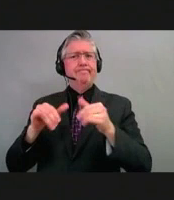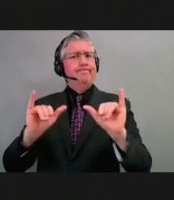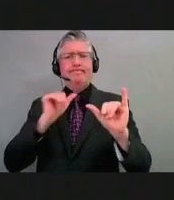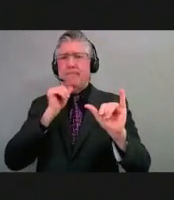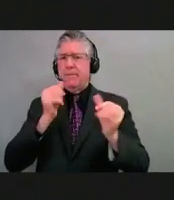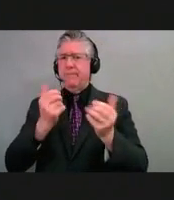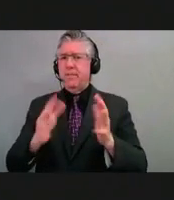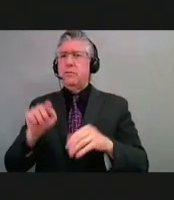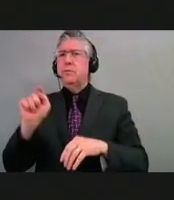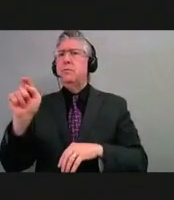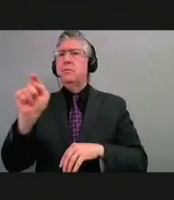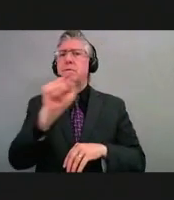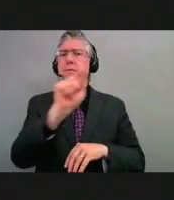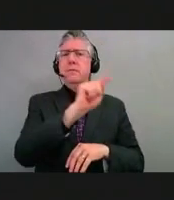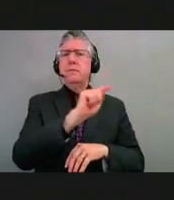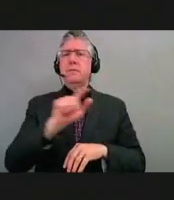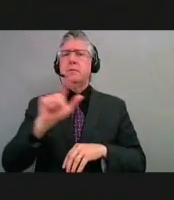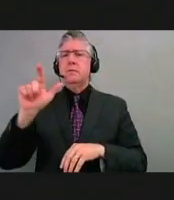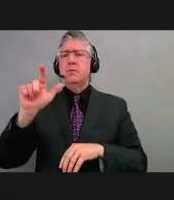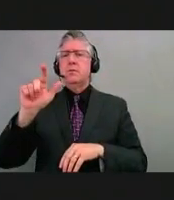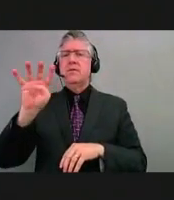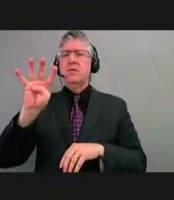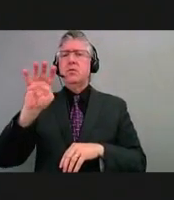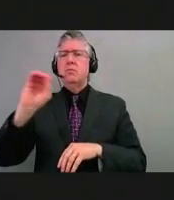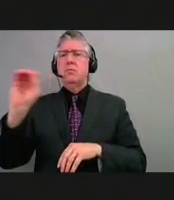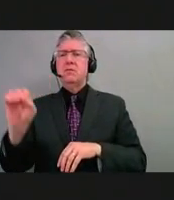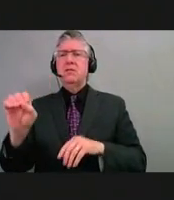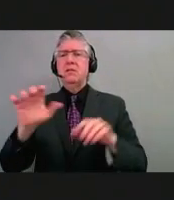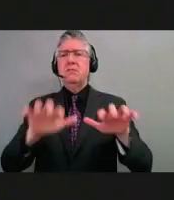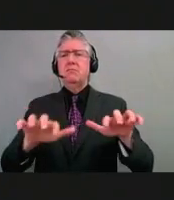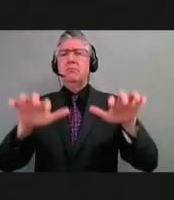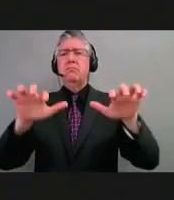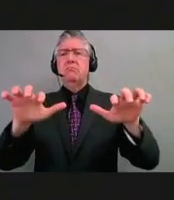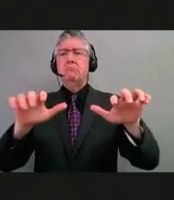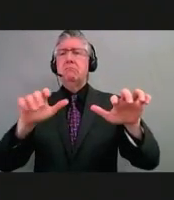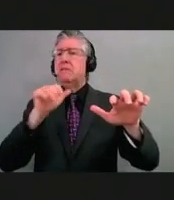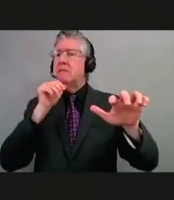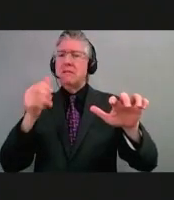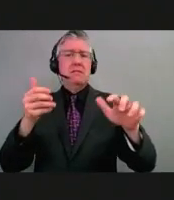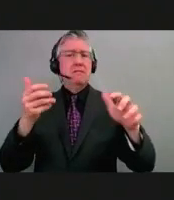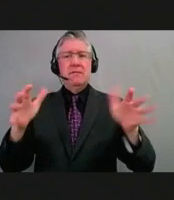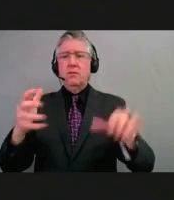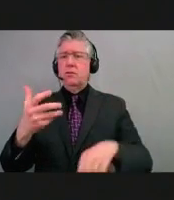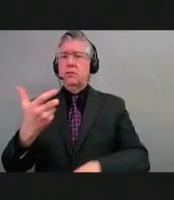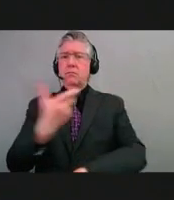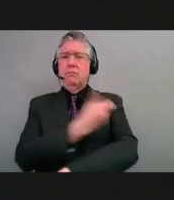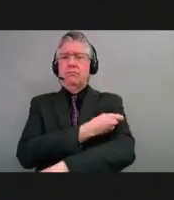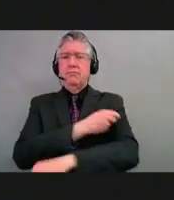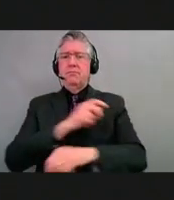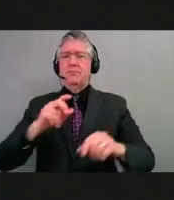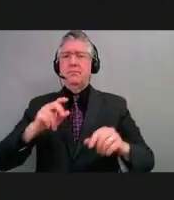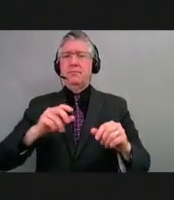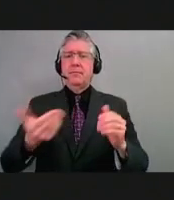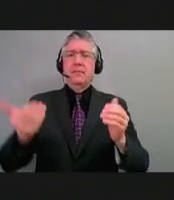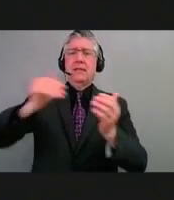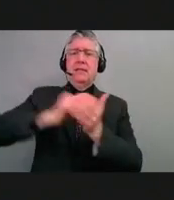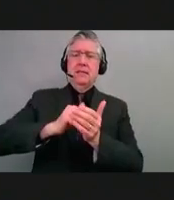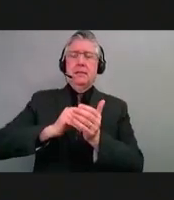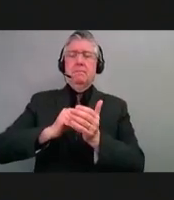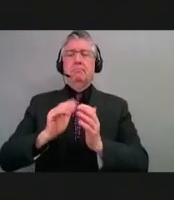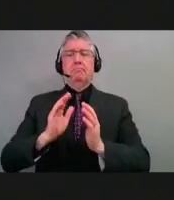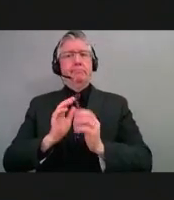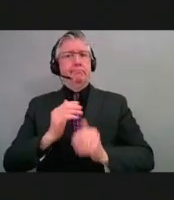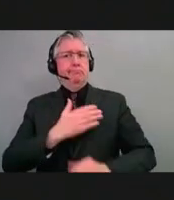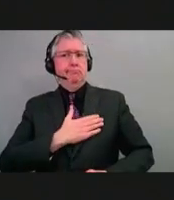And I want to really emphasize the importance of being up to date with your vaccine. The data